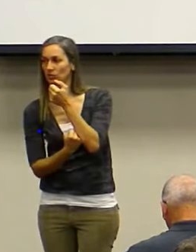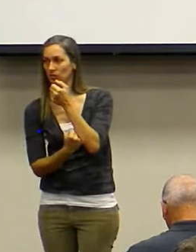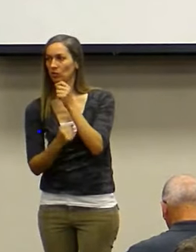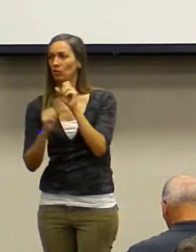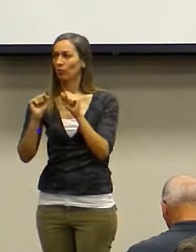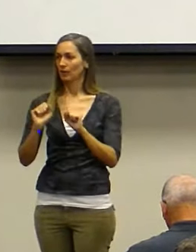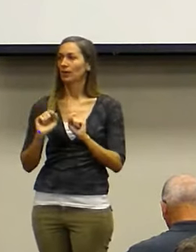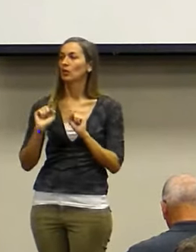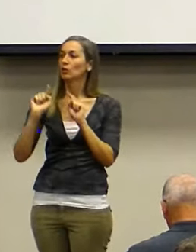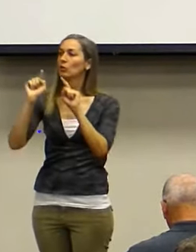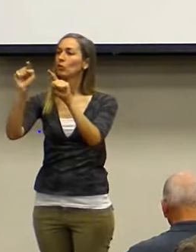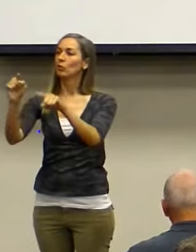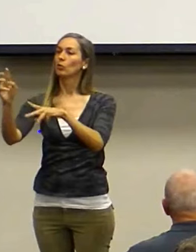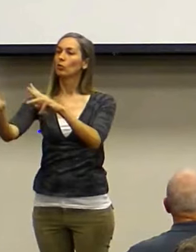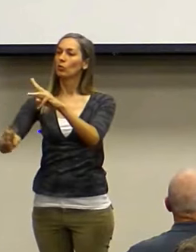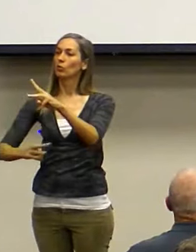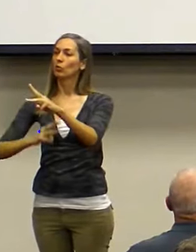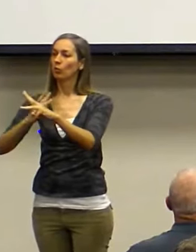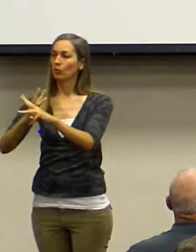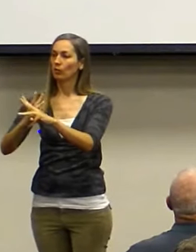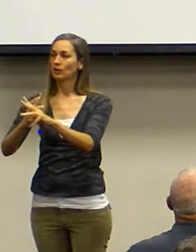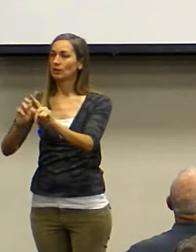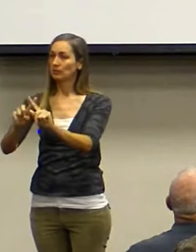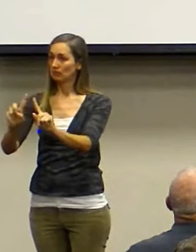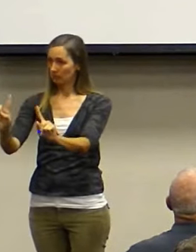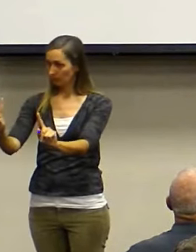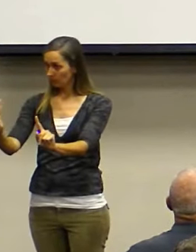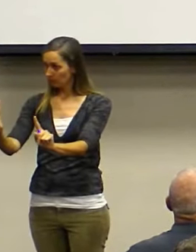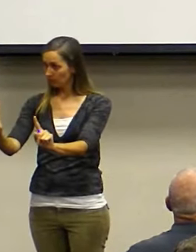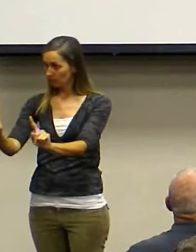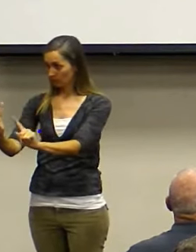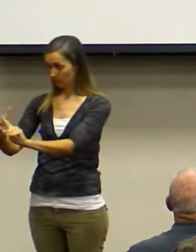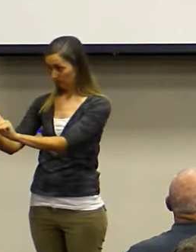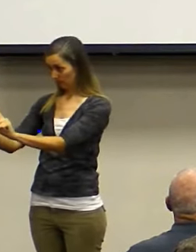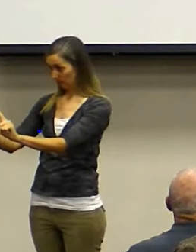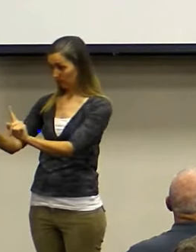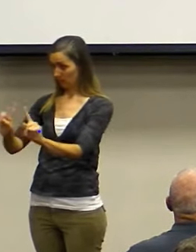Here's a catcher. I just hope it don't take us 120 years.